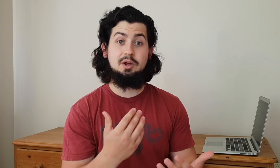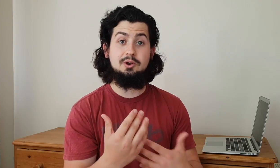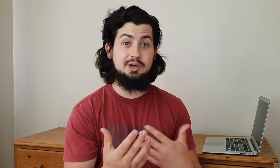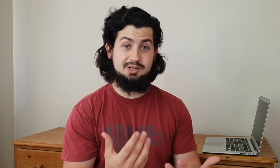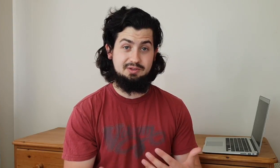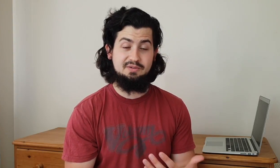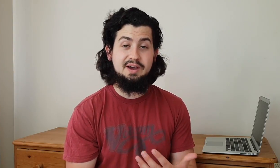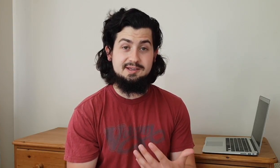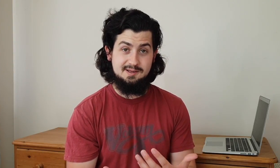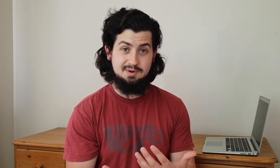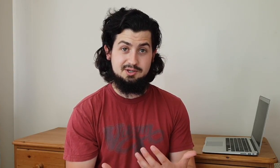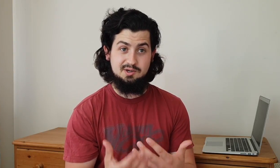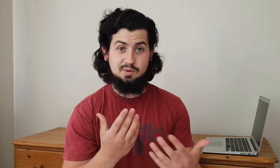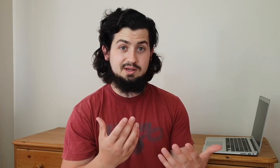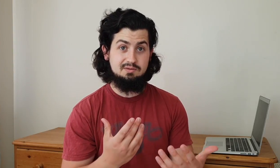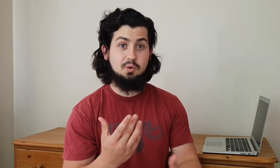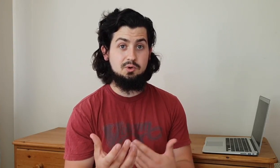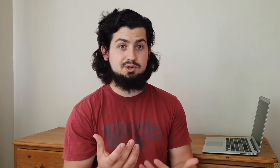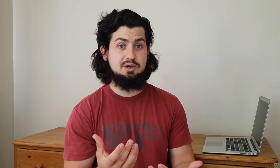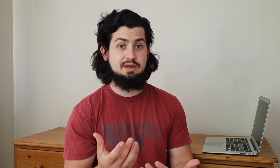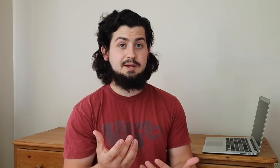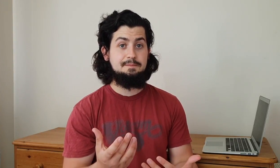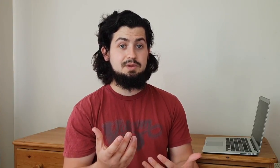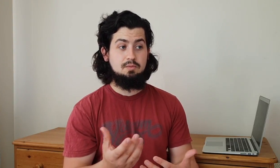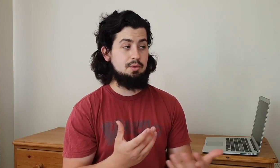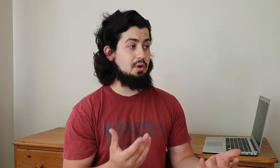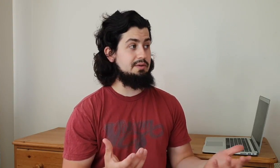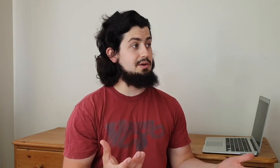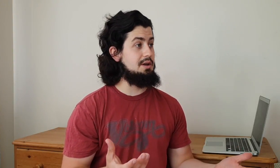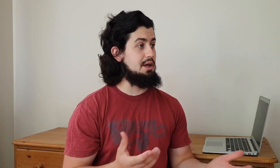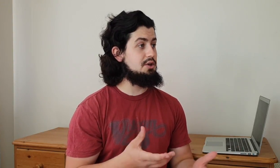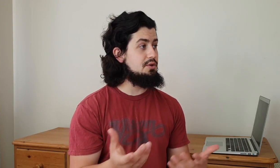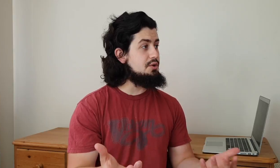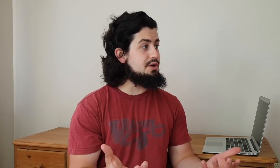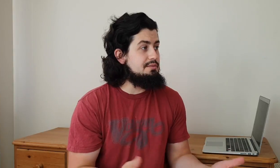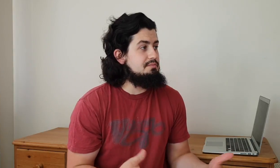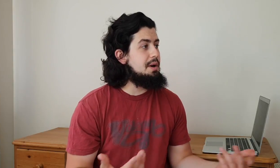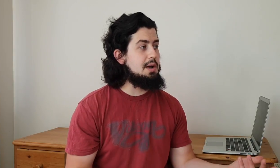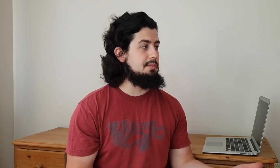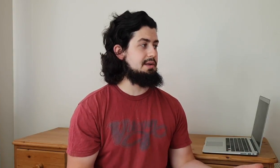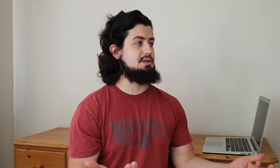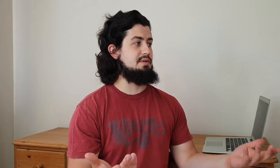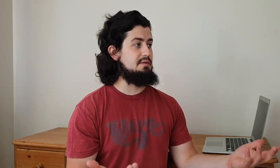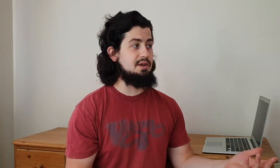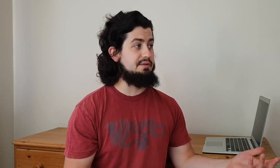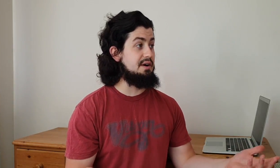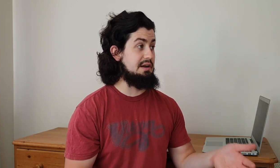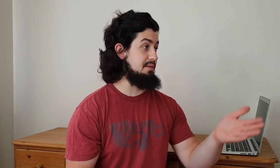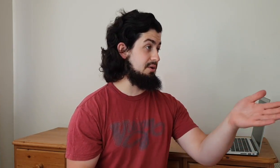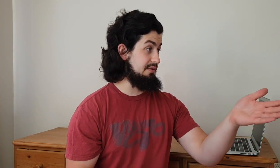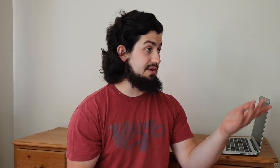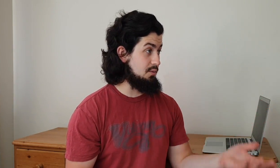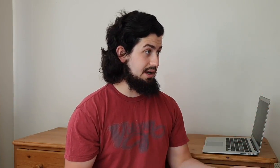don't look at each other's faces much because we can talk to each other but we're not even like you you can pick up the message of this video fine if i'm looking this way